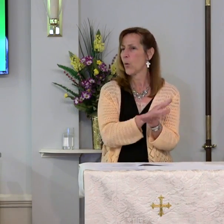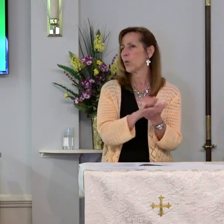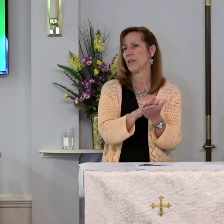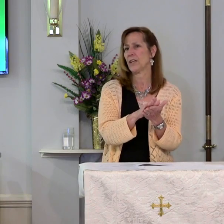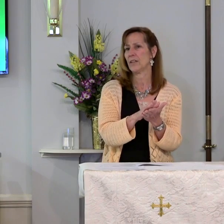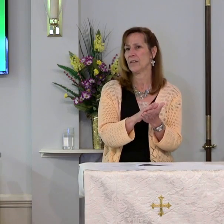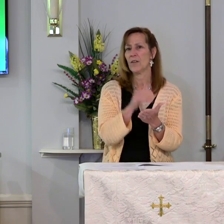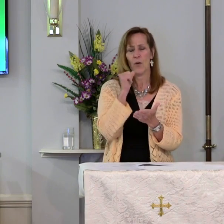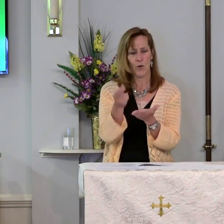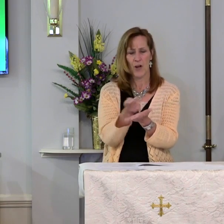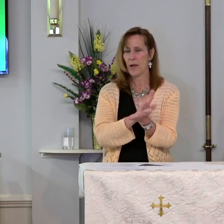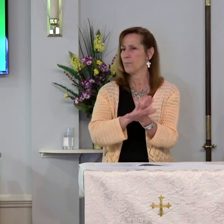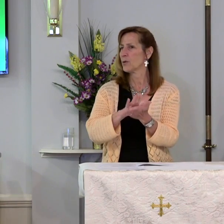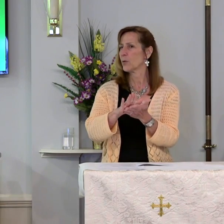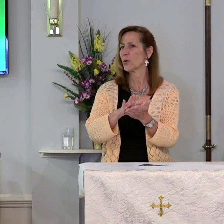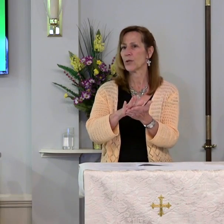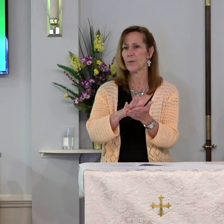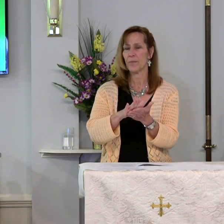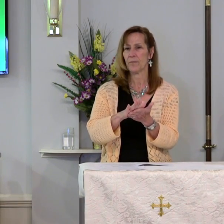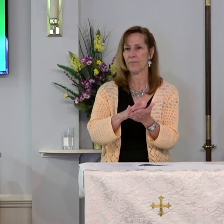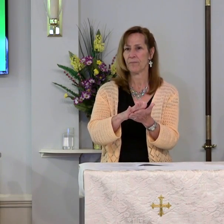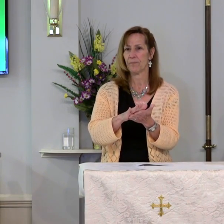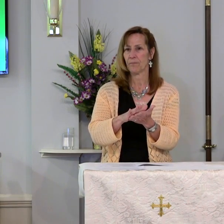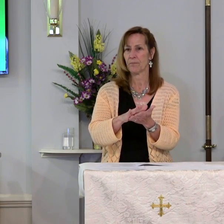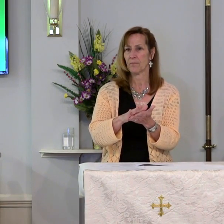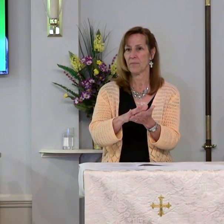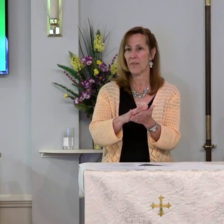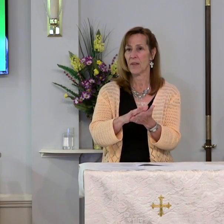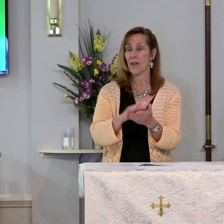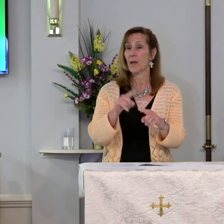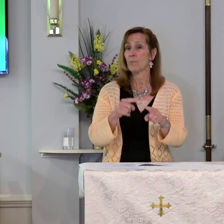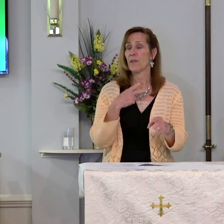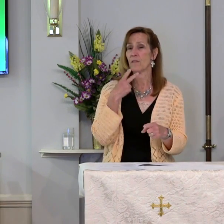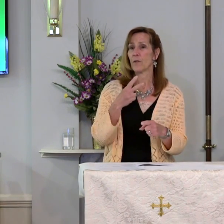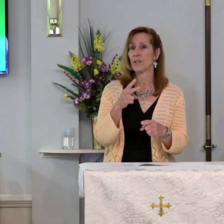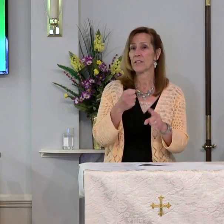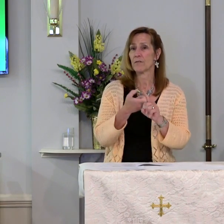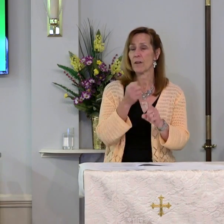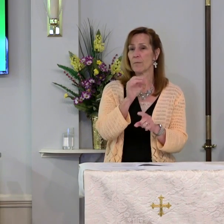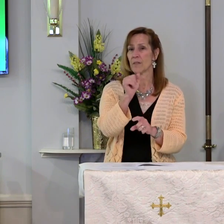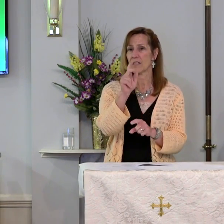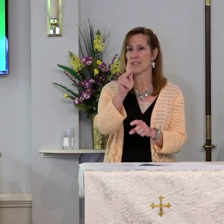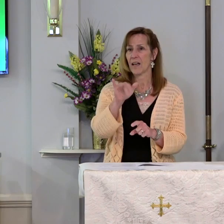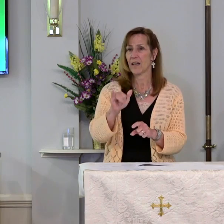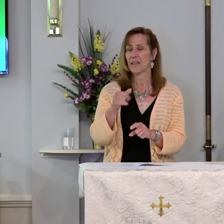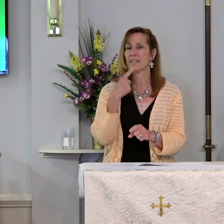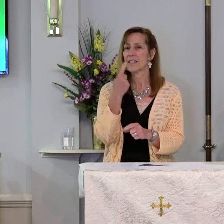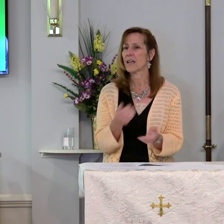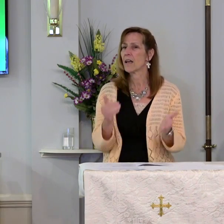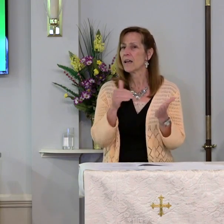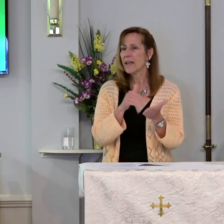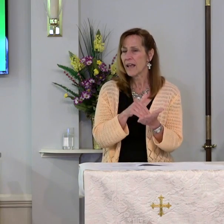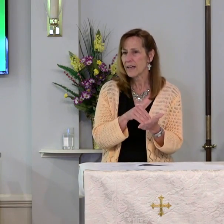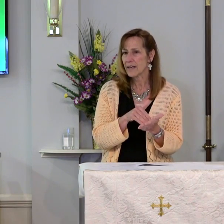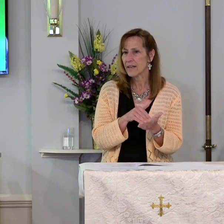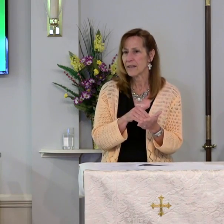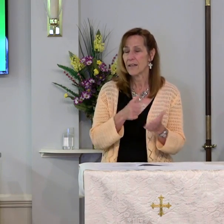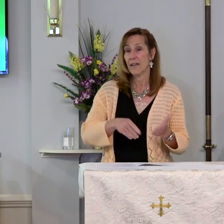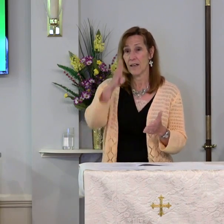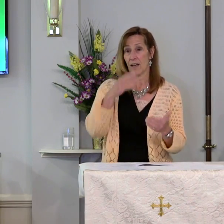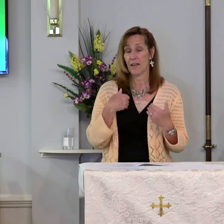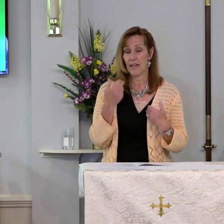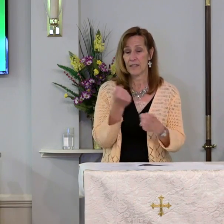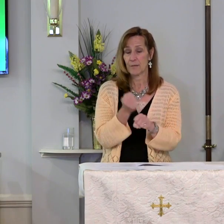or not pure. But the voice from the sky answered again, God